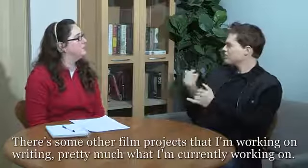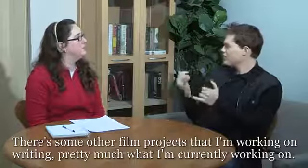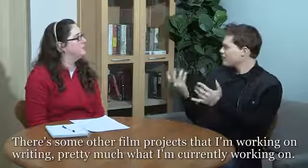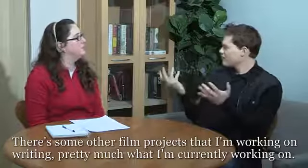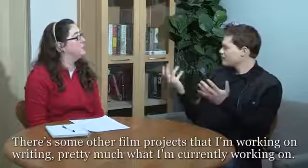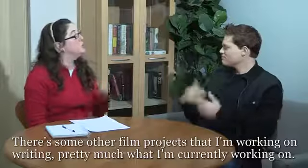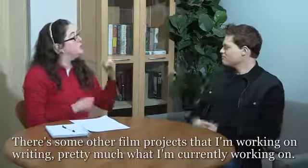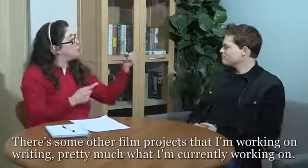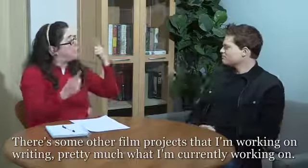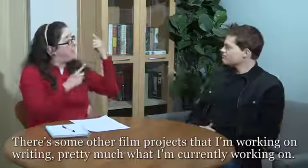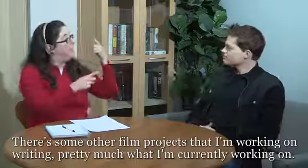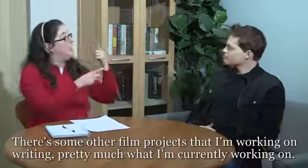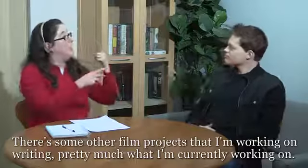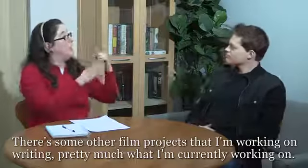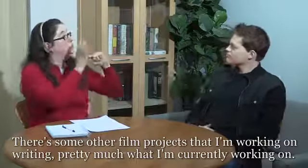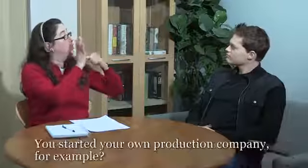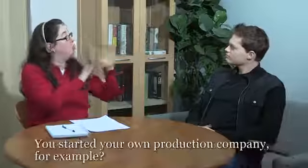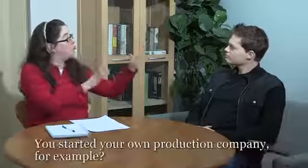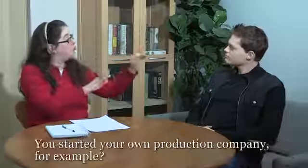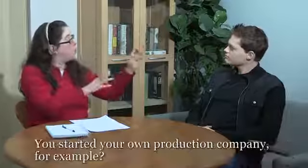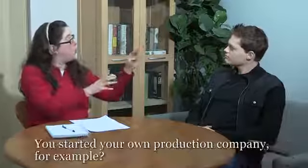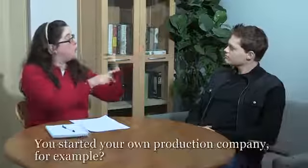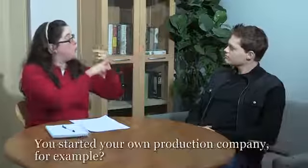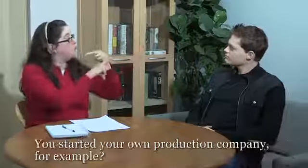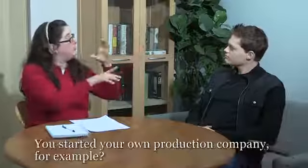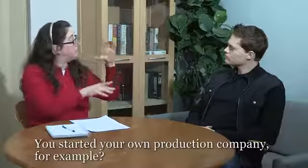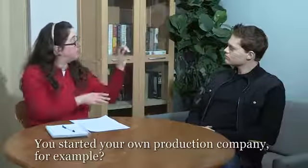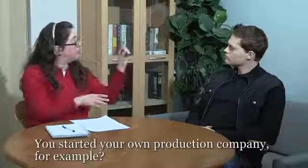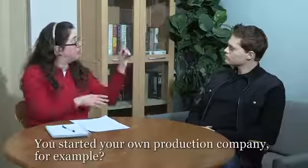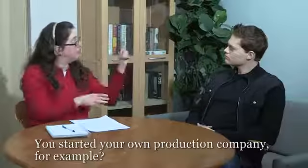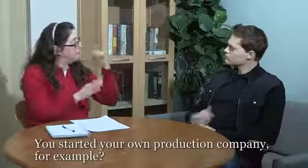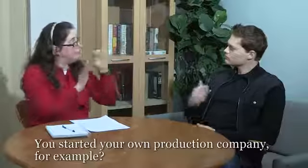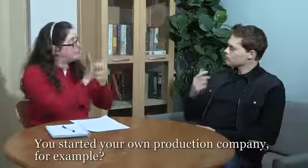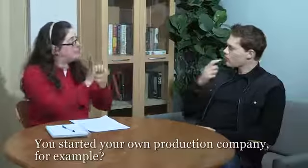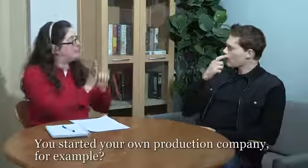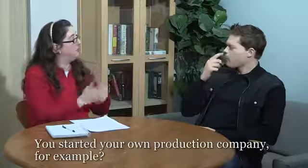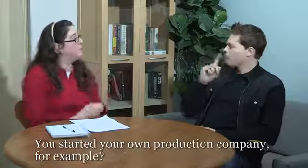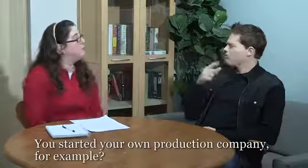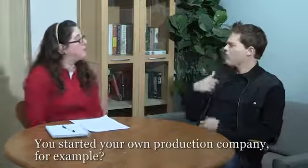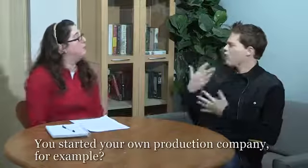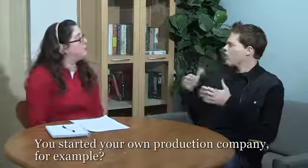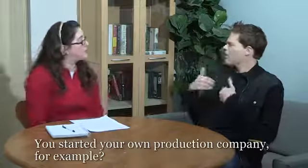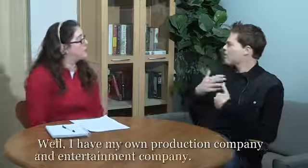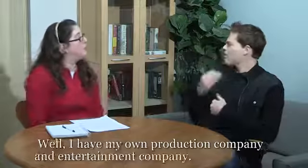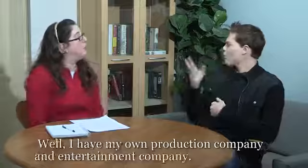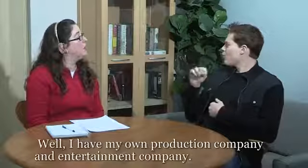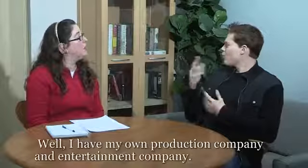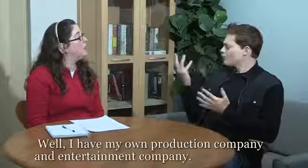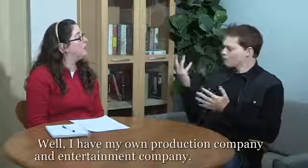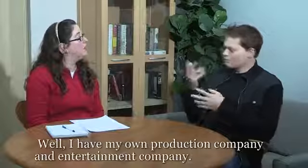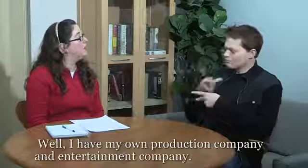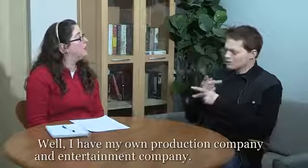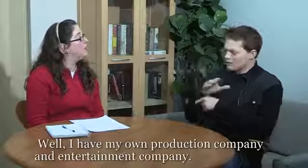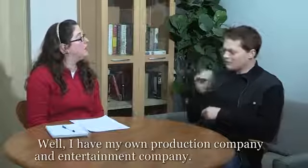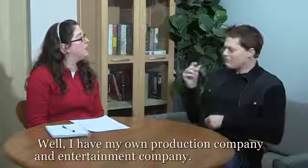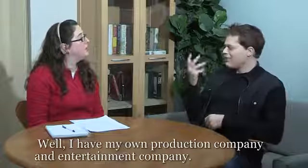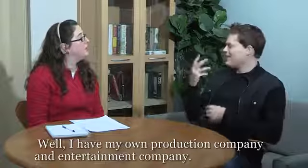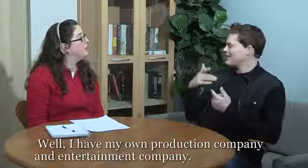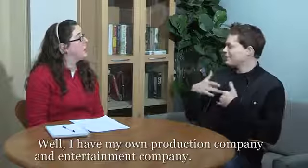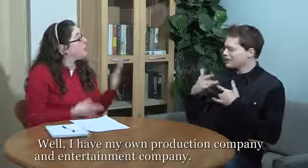what I'm doing currently. So are you thinking of starting your own production company, for example? Well, I already have my own production company